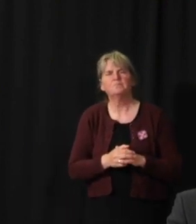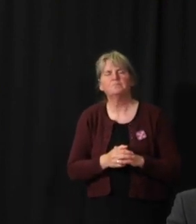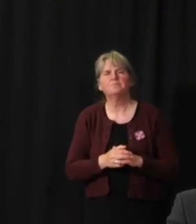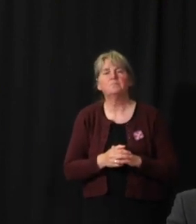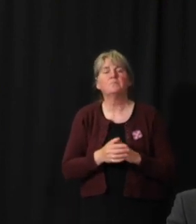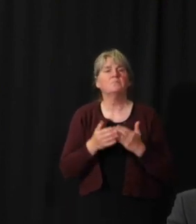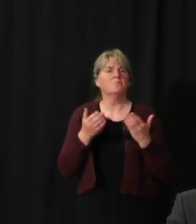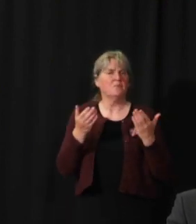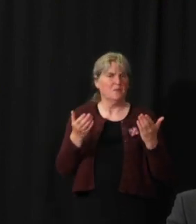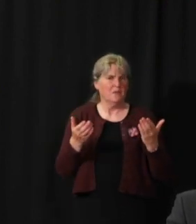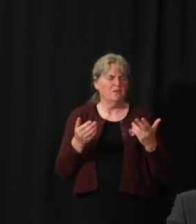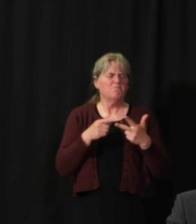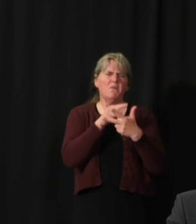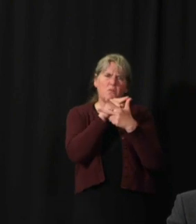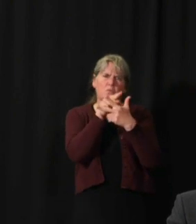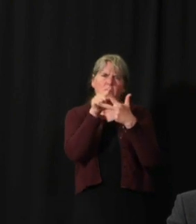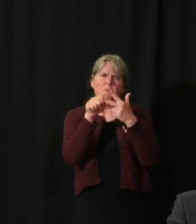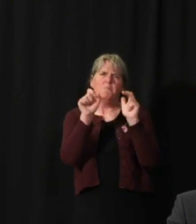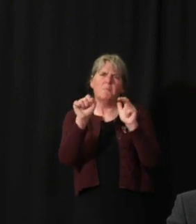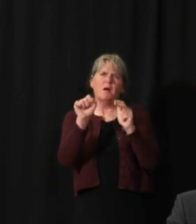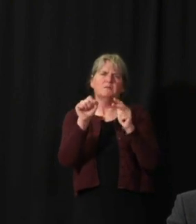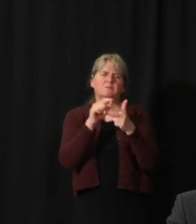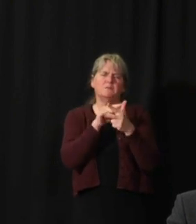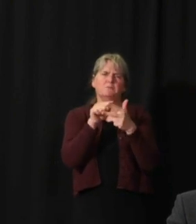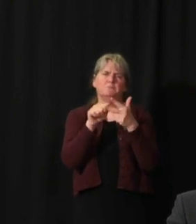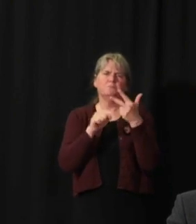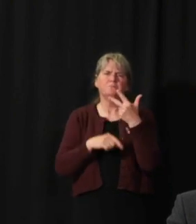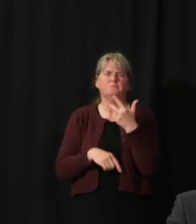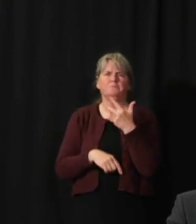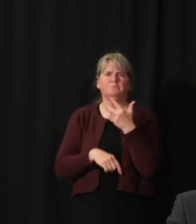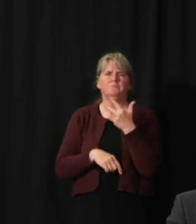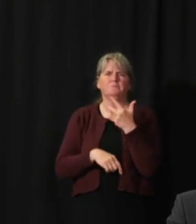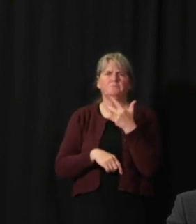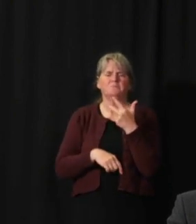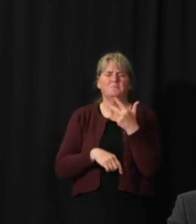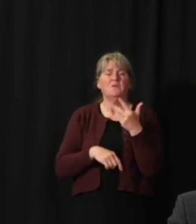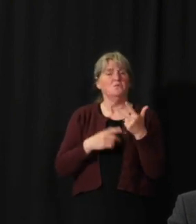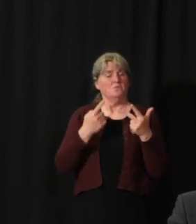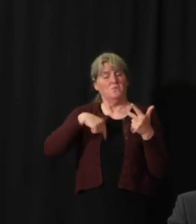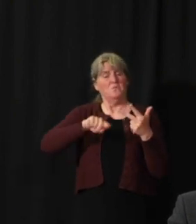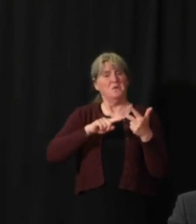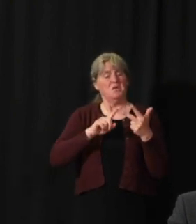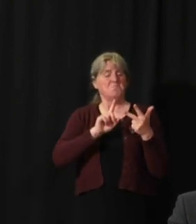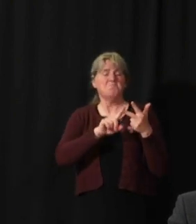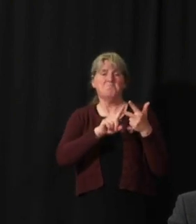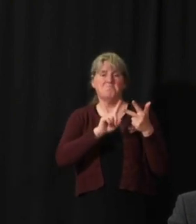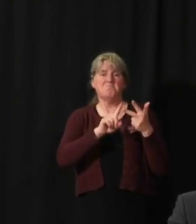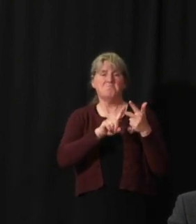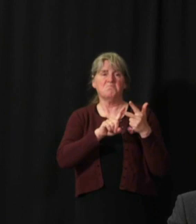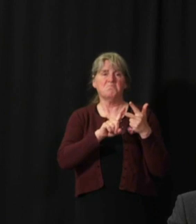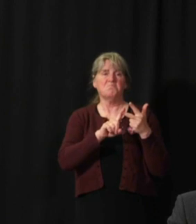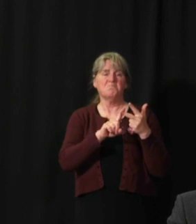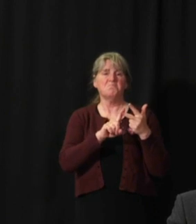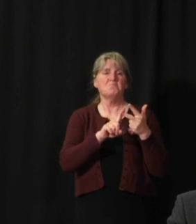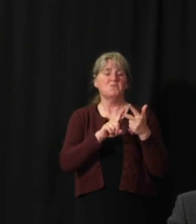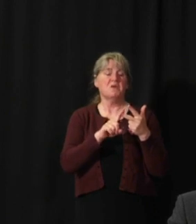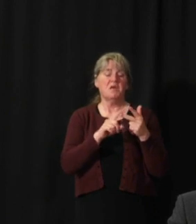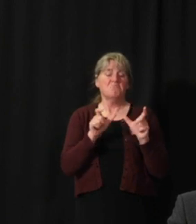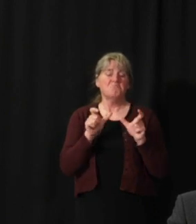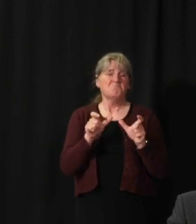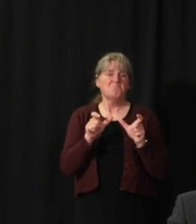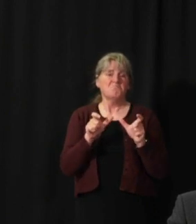So that really shows that we would be in the situation which we are now, the containment, the